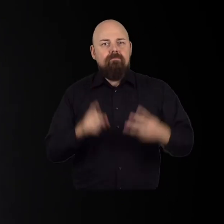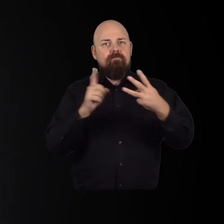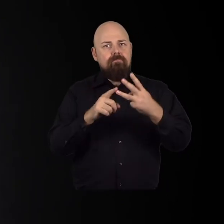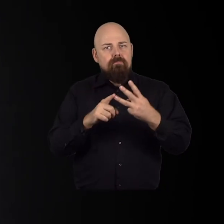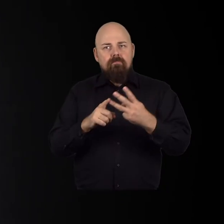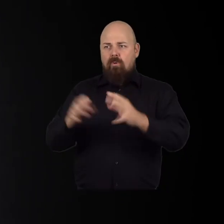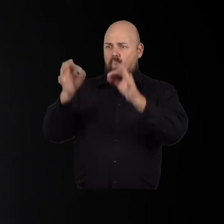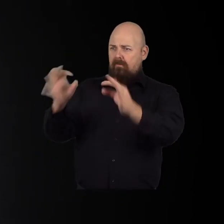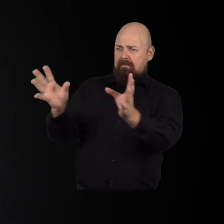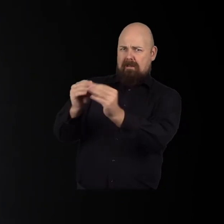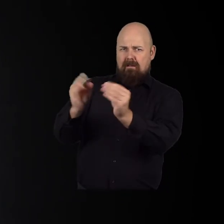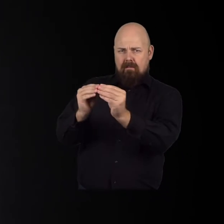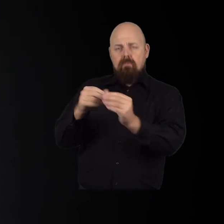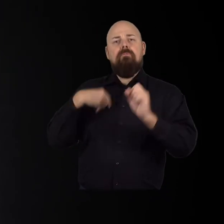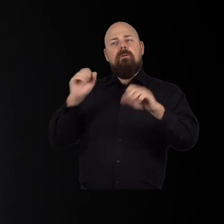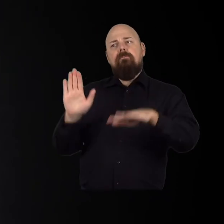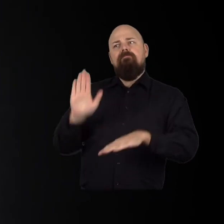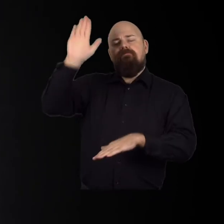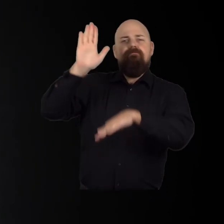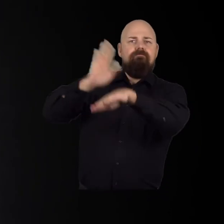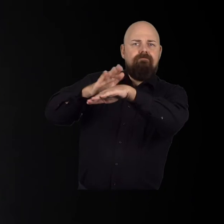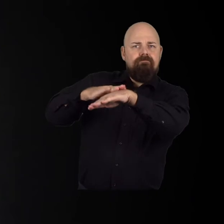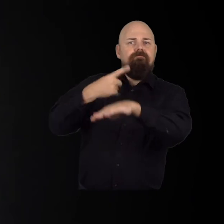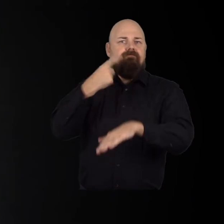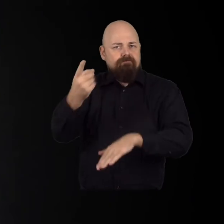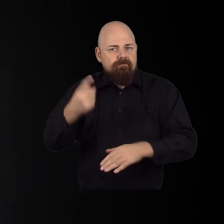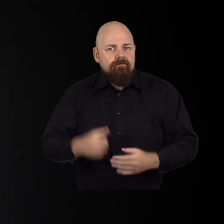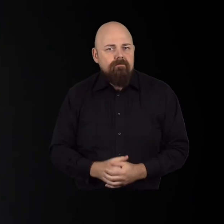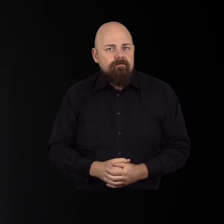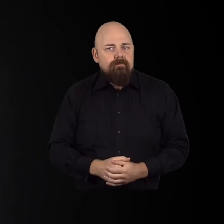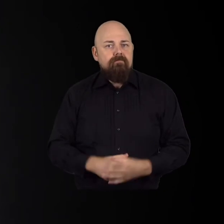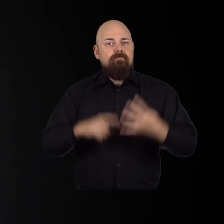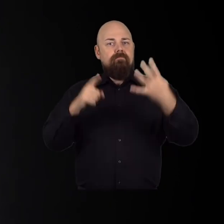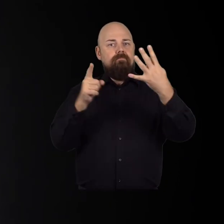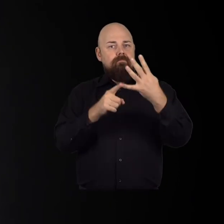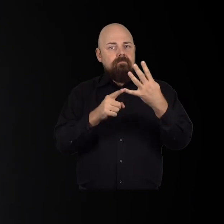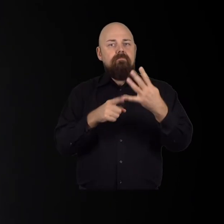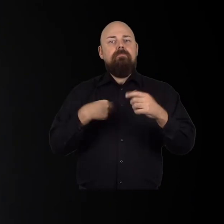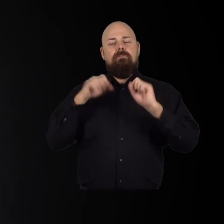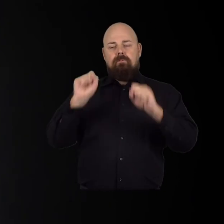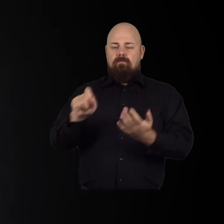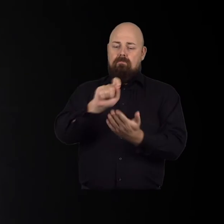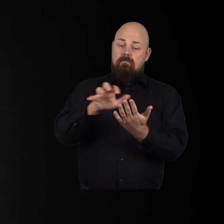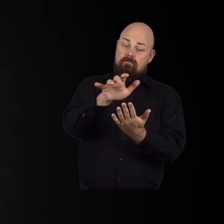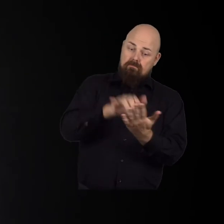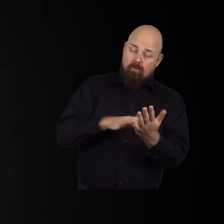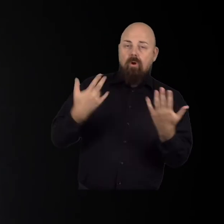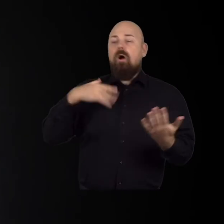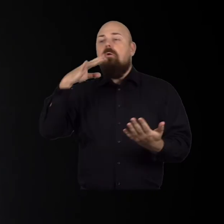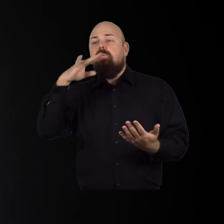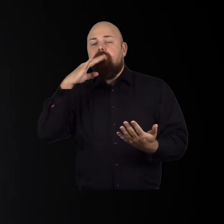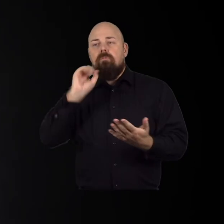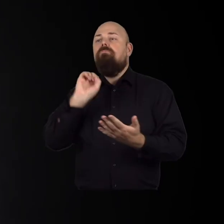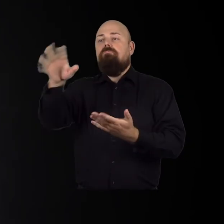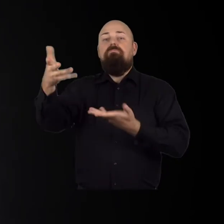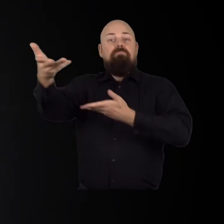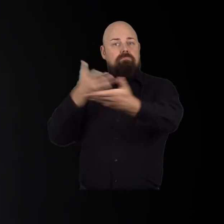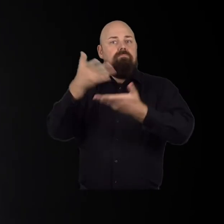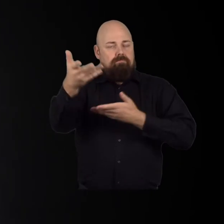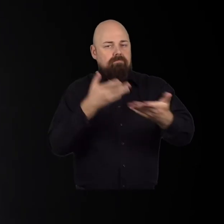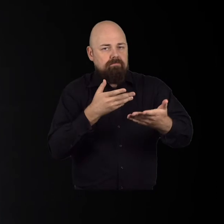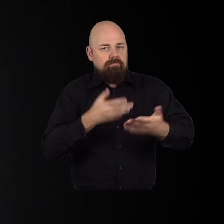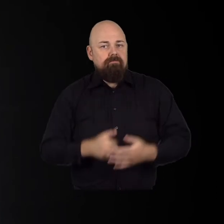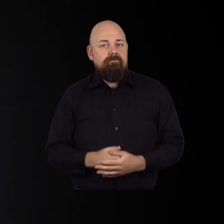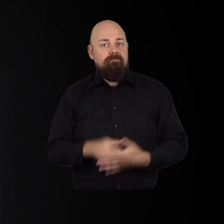Three, to intervene in official meetings. Four, to submit documents and present written and oral